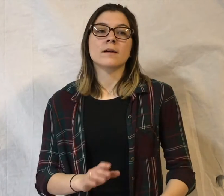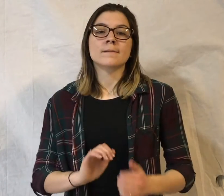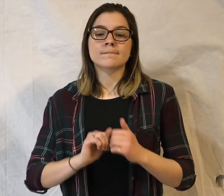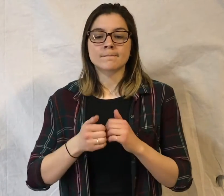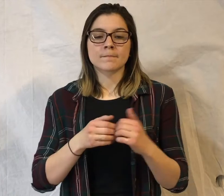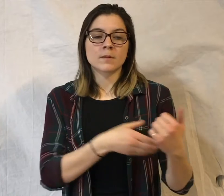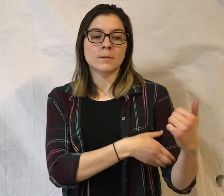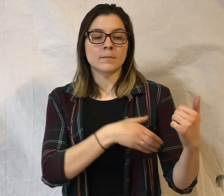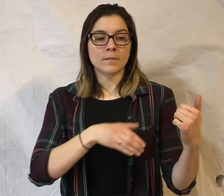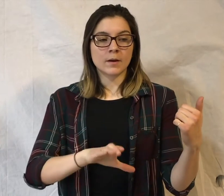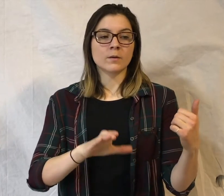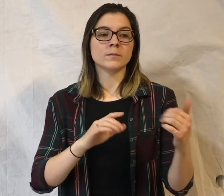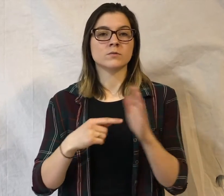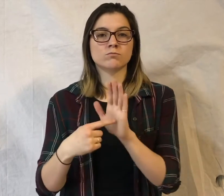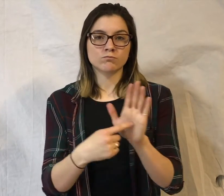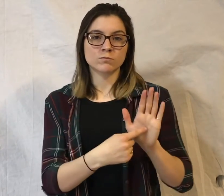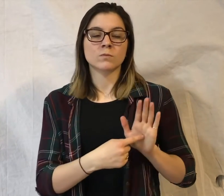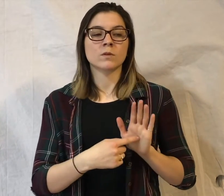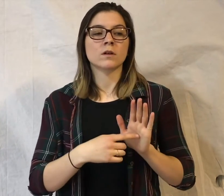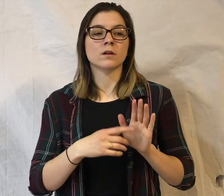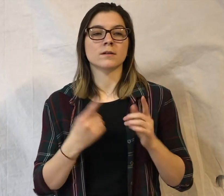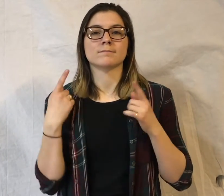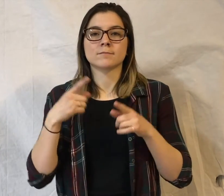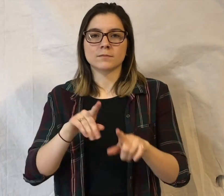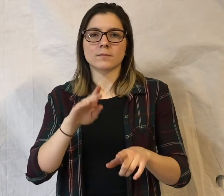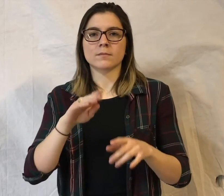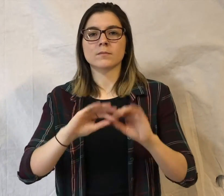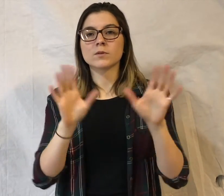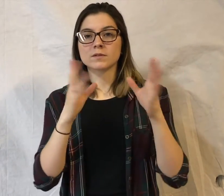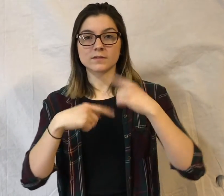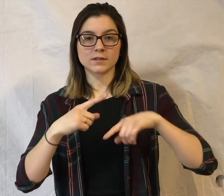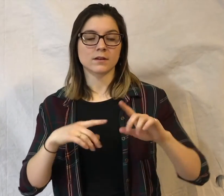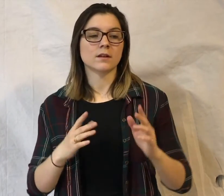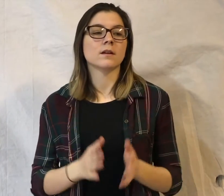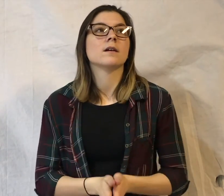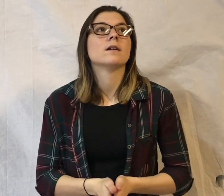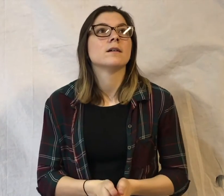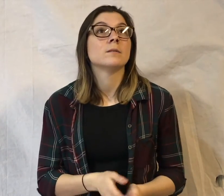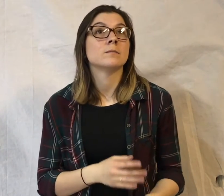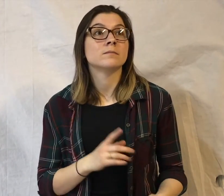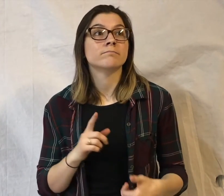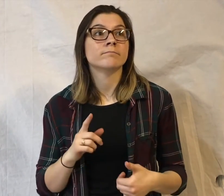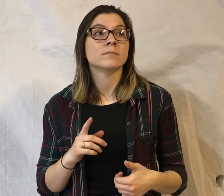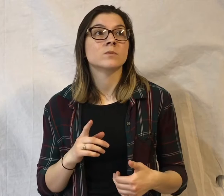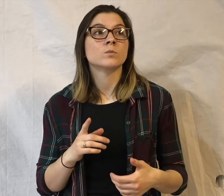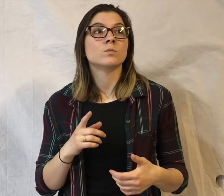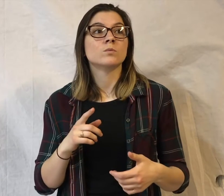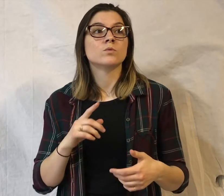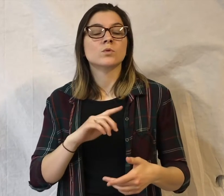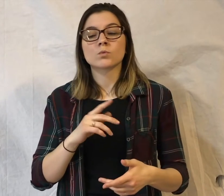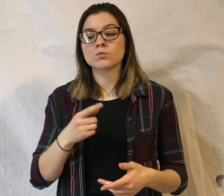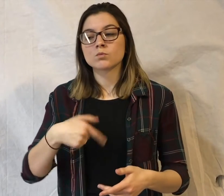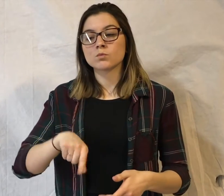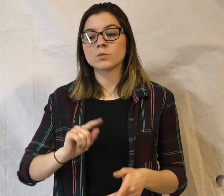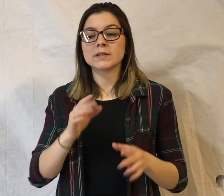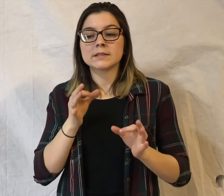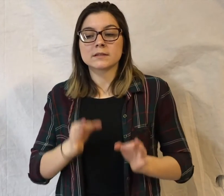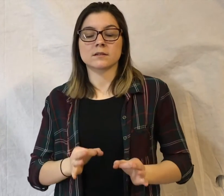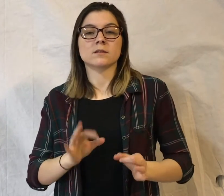So empowerment is shown throughout this program because of the different acts that we have. So all of the music connects